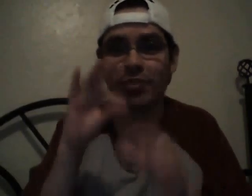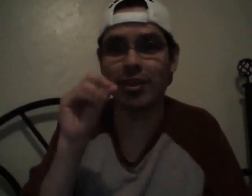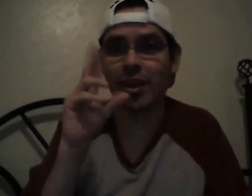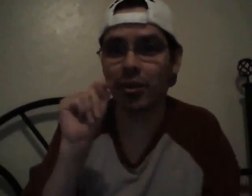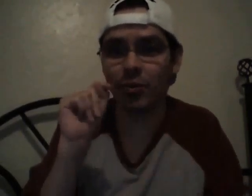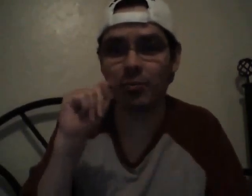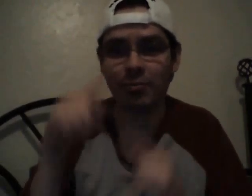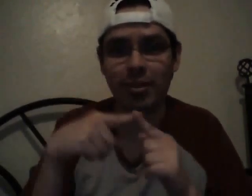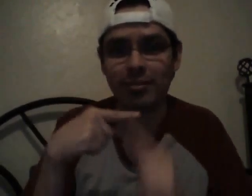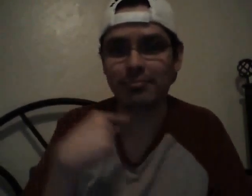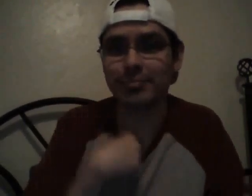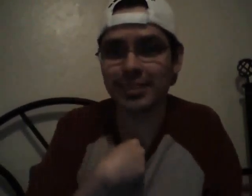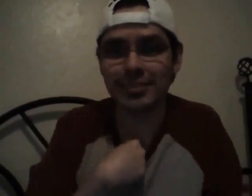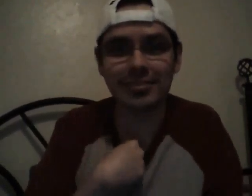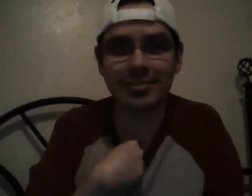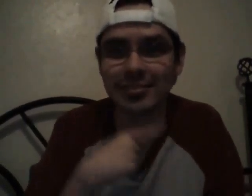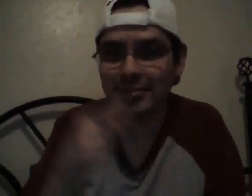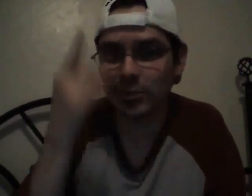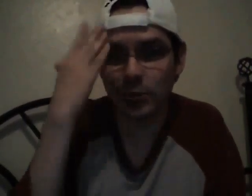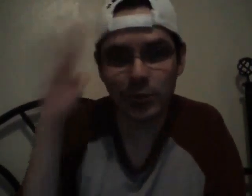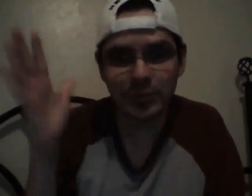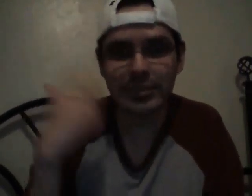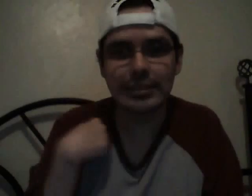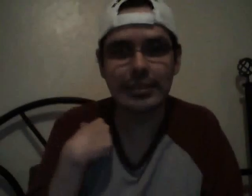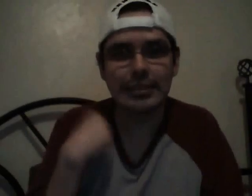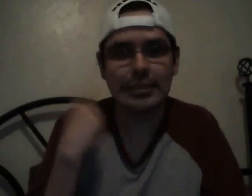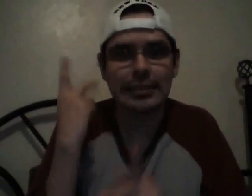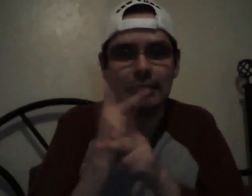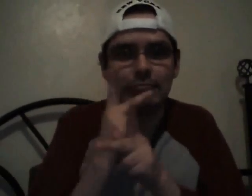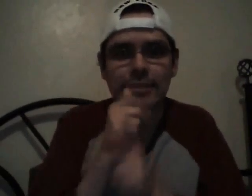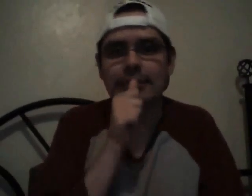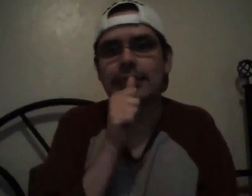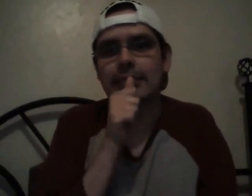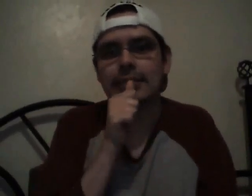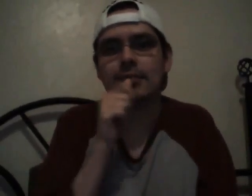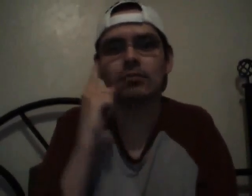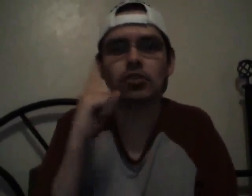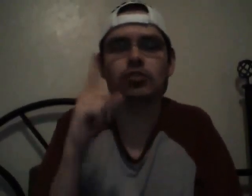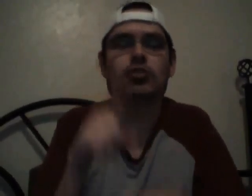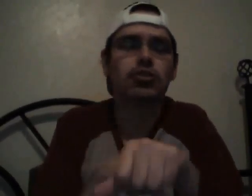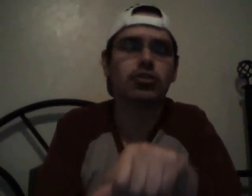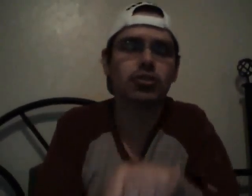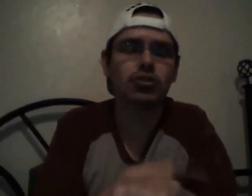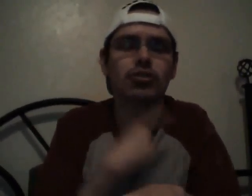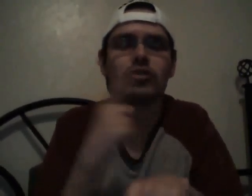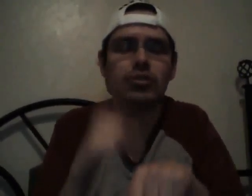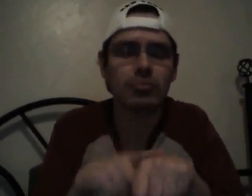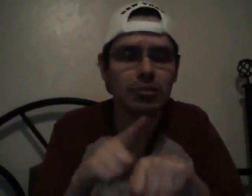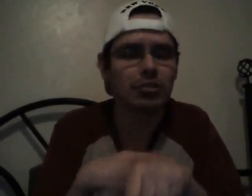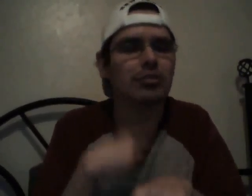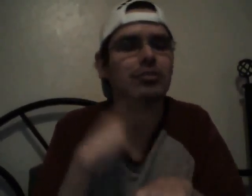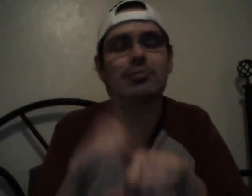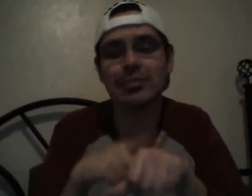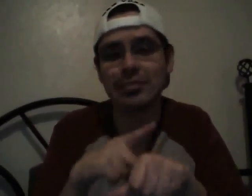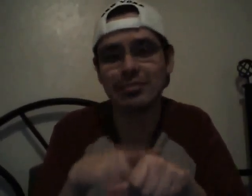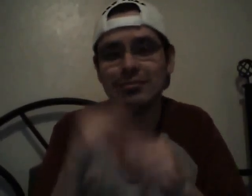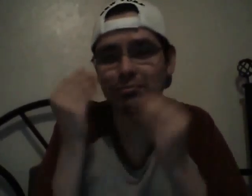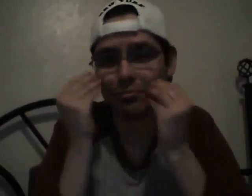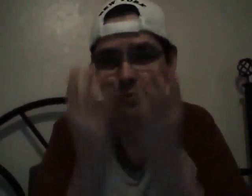Jeremy Pospatill didn't get burned, but he was tempted. And what could be better, getting paid $300 to go shopping and